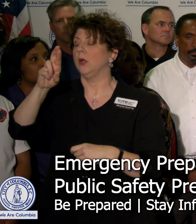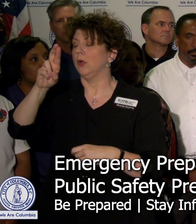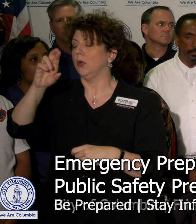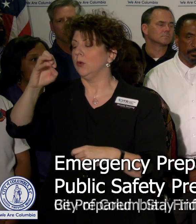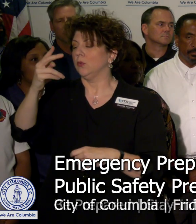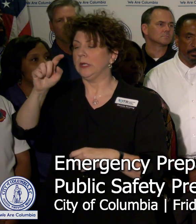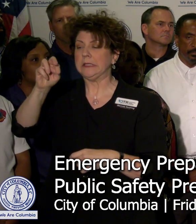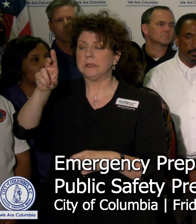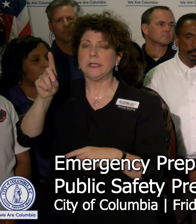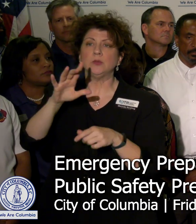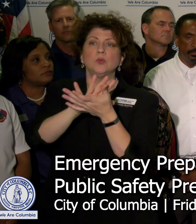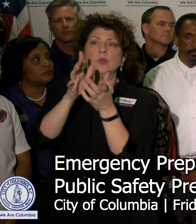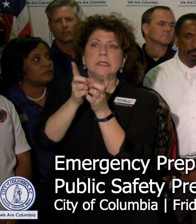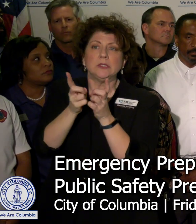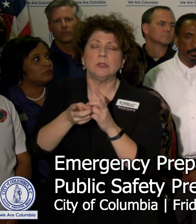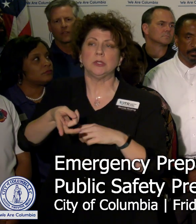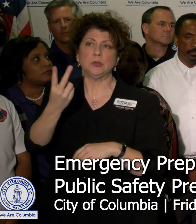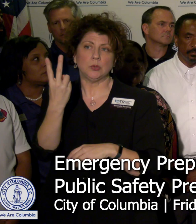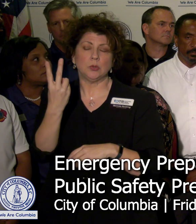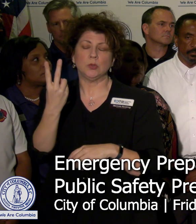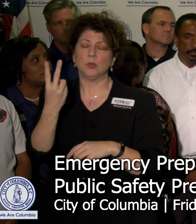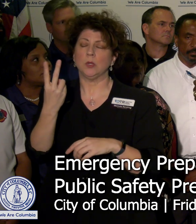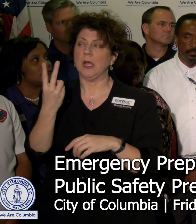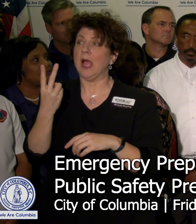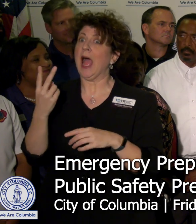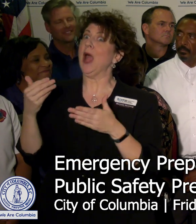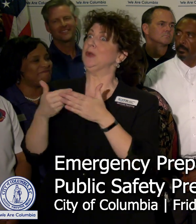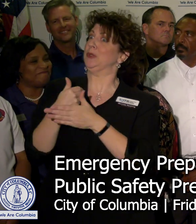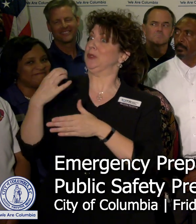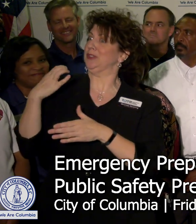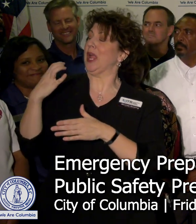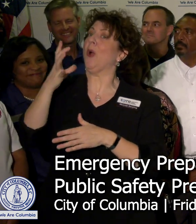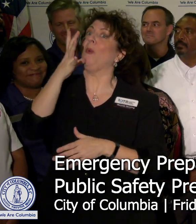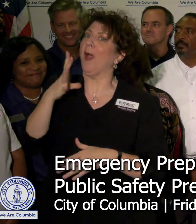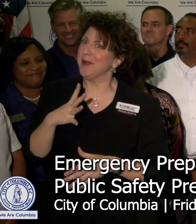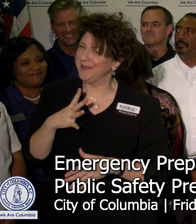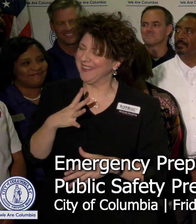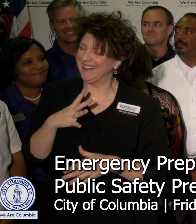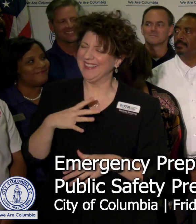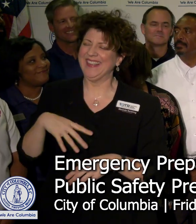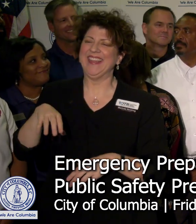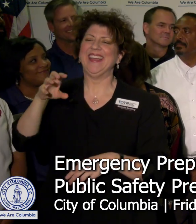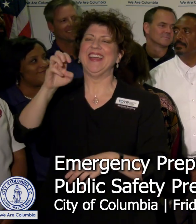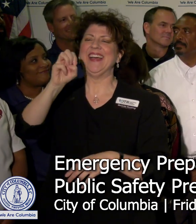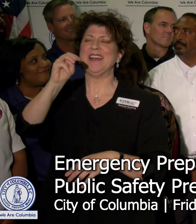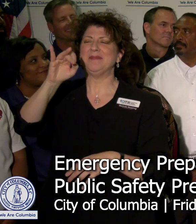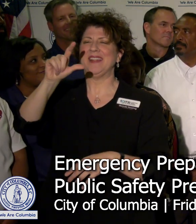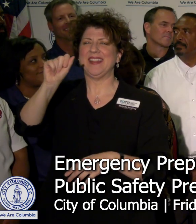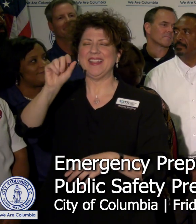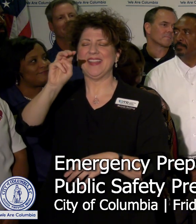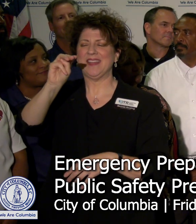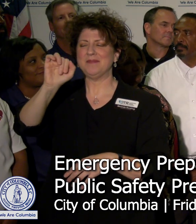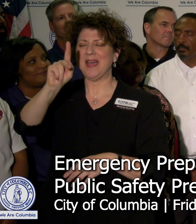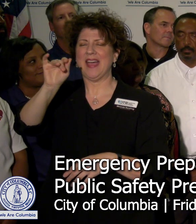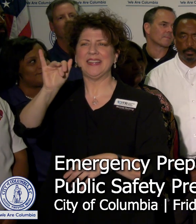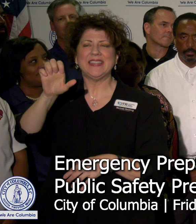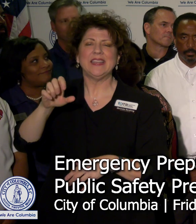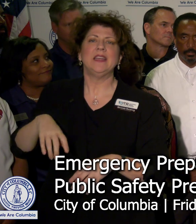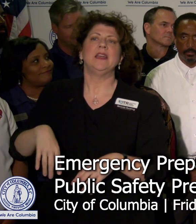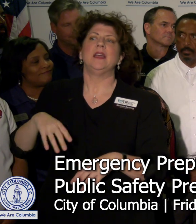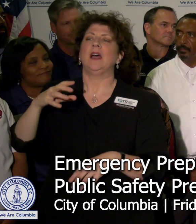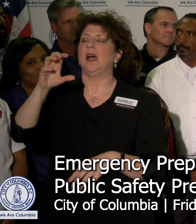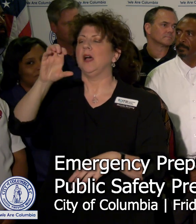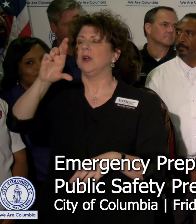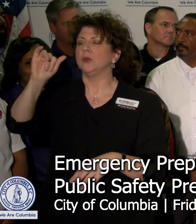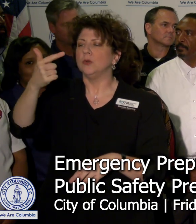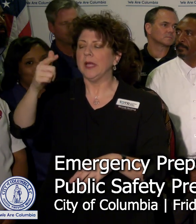to chairman Craig, excuse me, our new chair, chairwoman Amelia Mackey, former chair Craig Plank